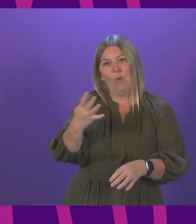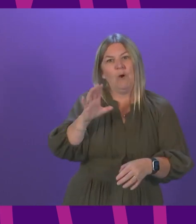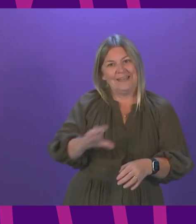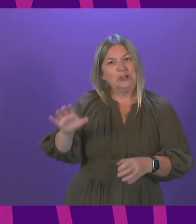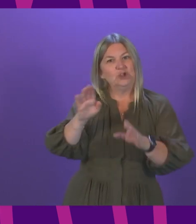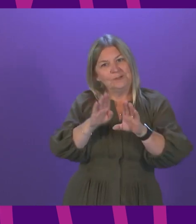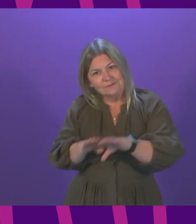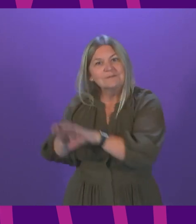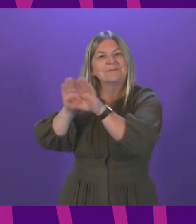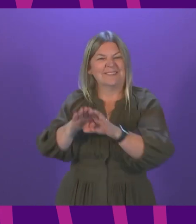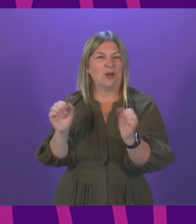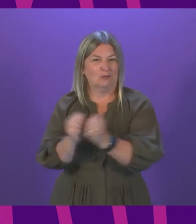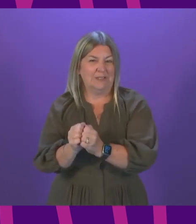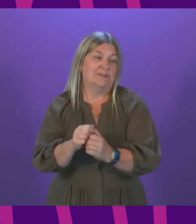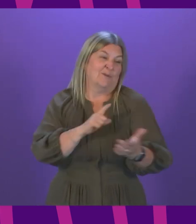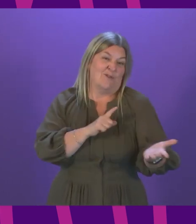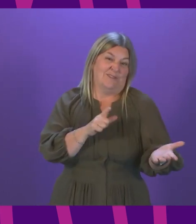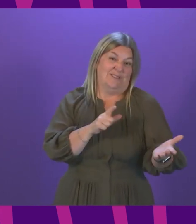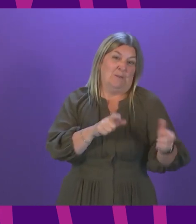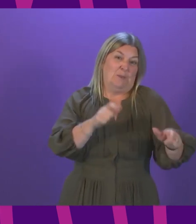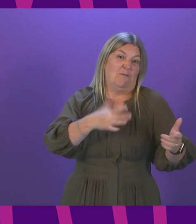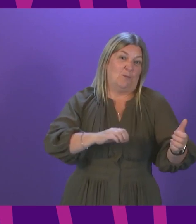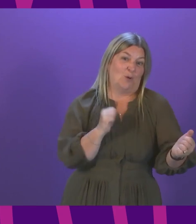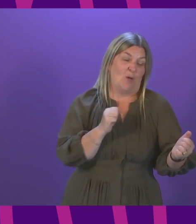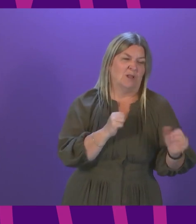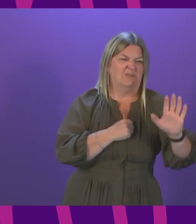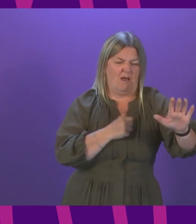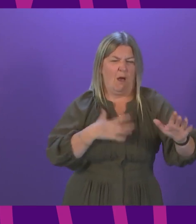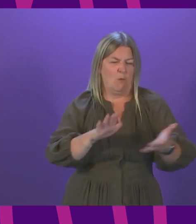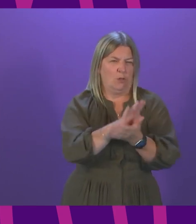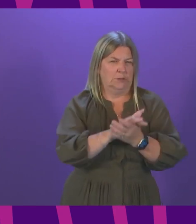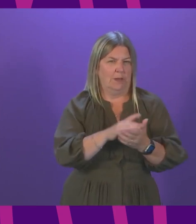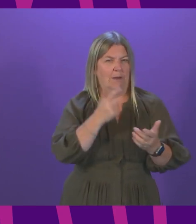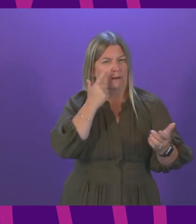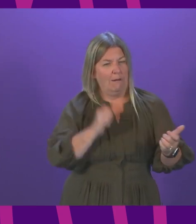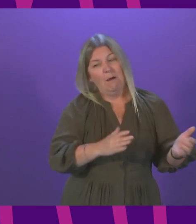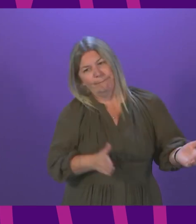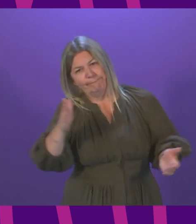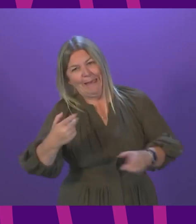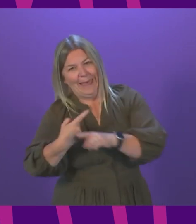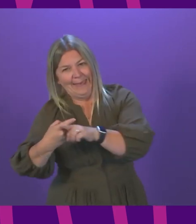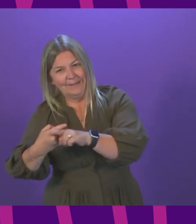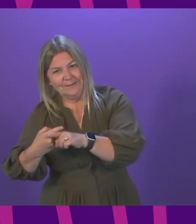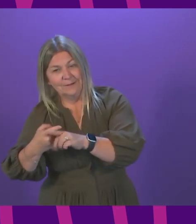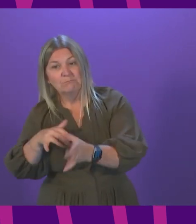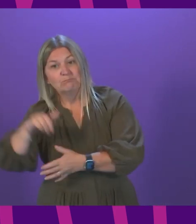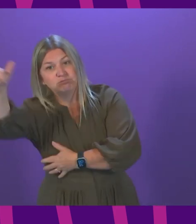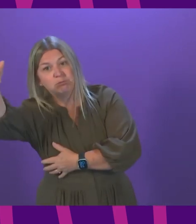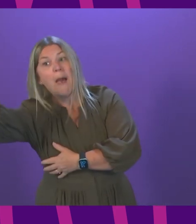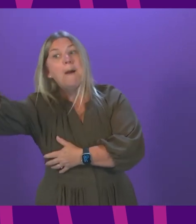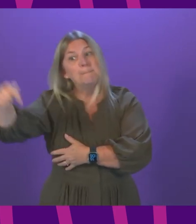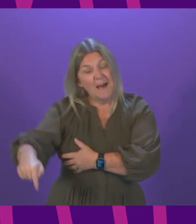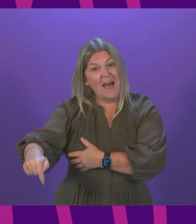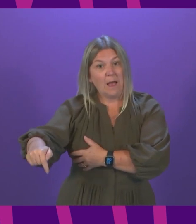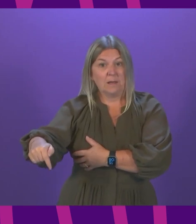travellers, to and from Scotland, will choose to use airports elsewhere in the UK and that will have implications